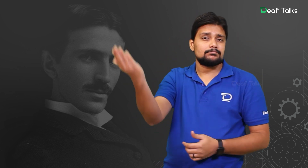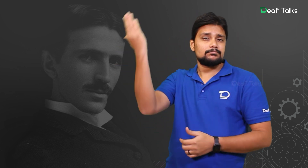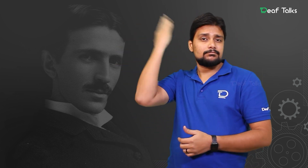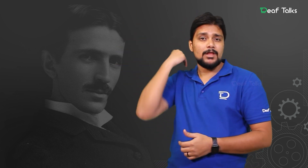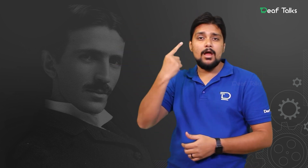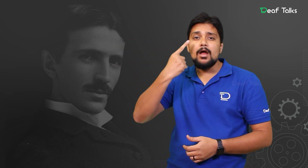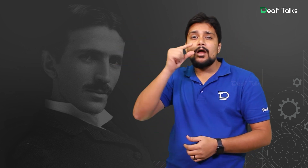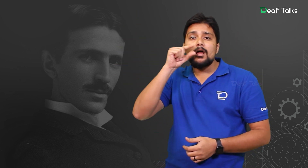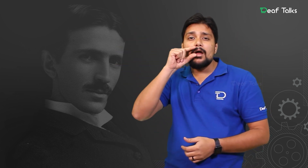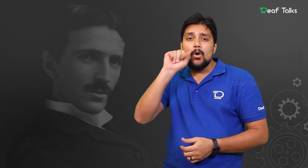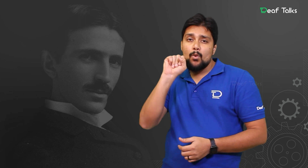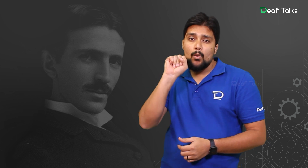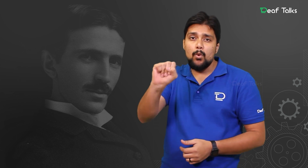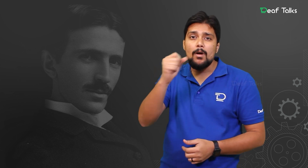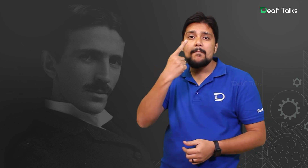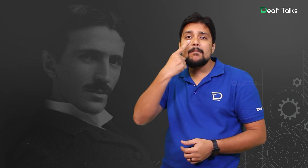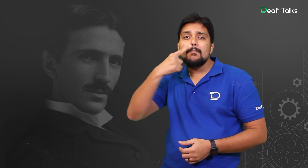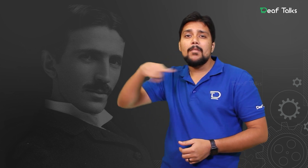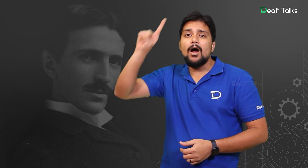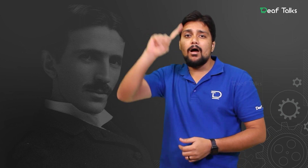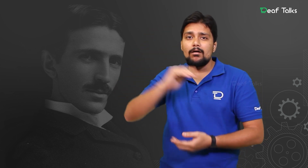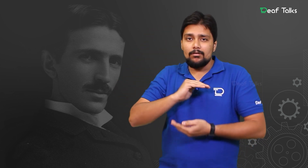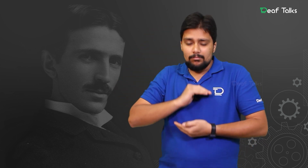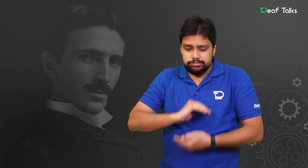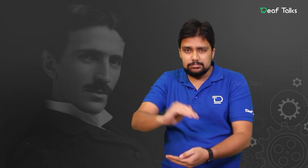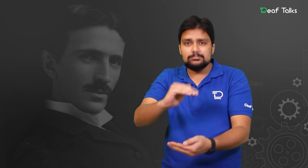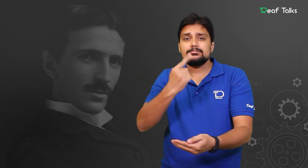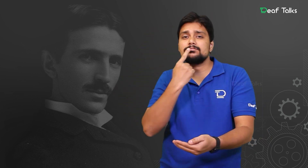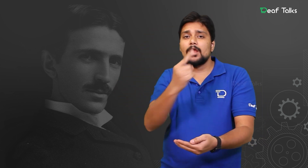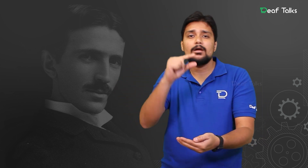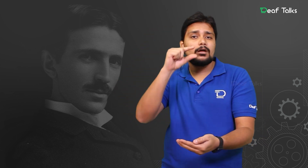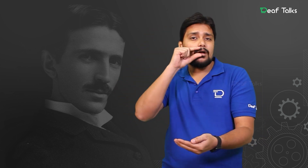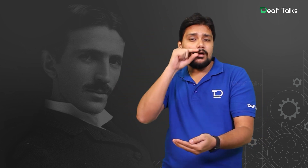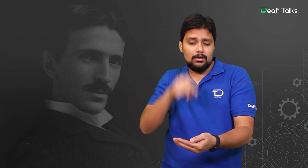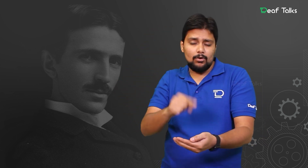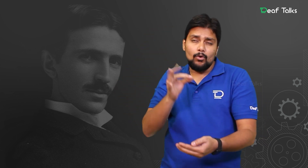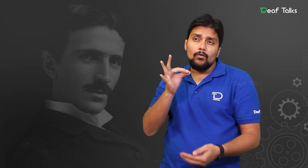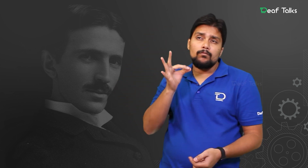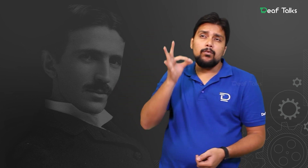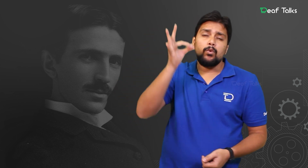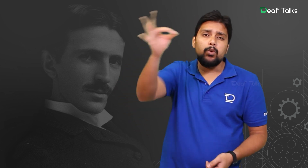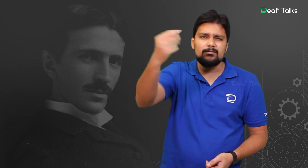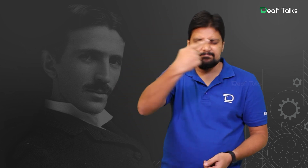As Tesla's mother correctly said, he will be the child of light.